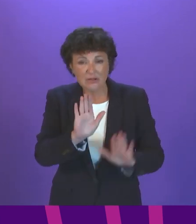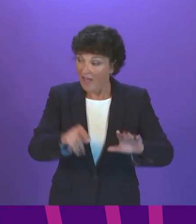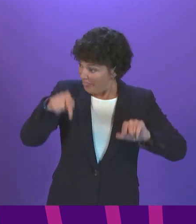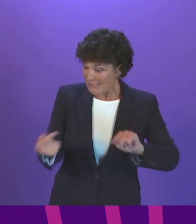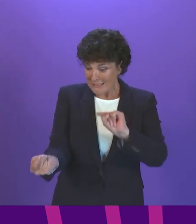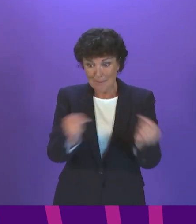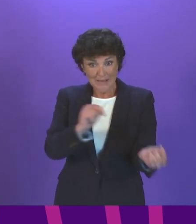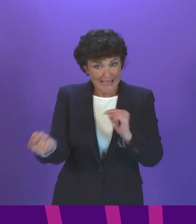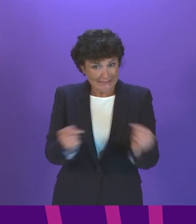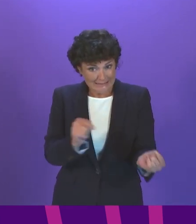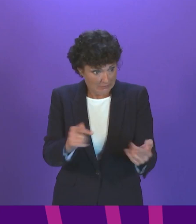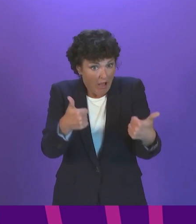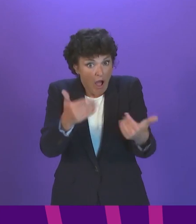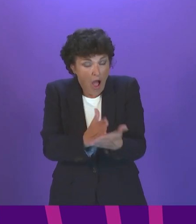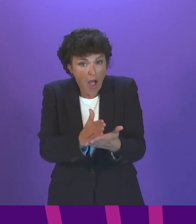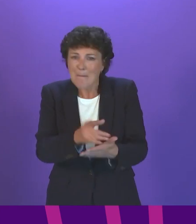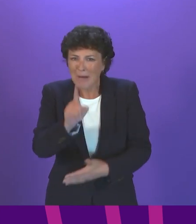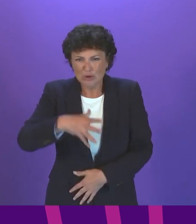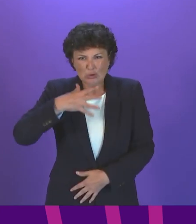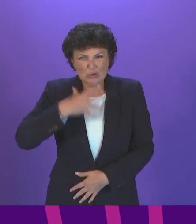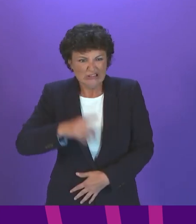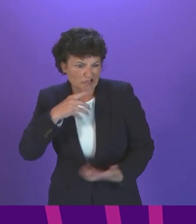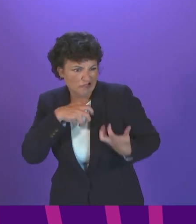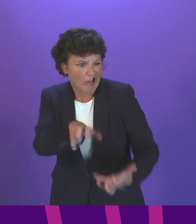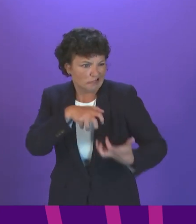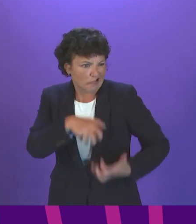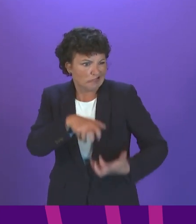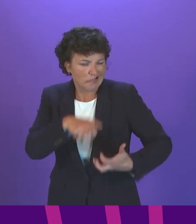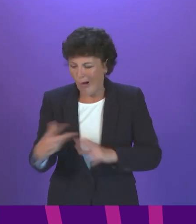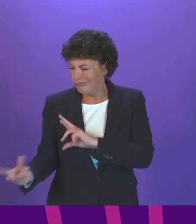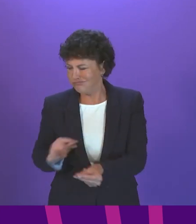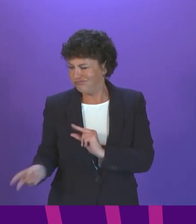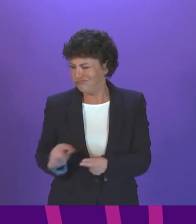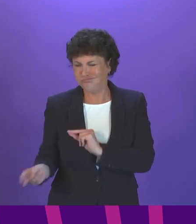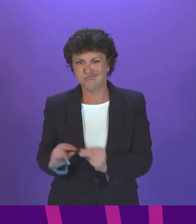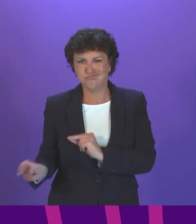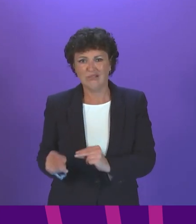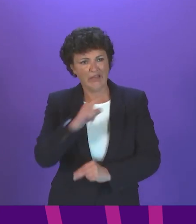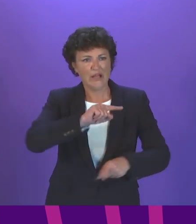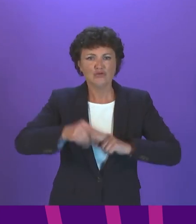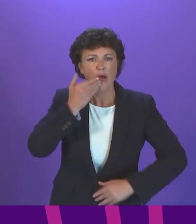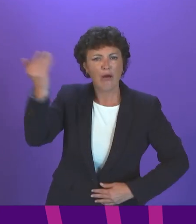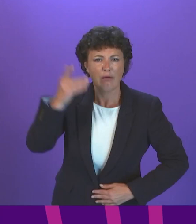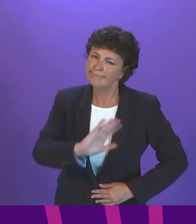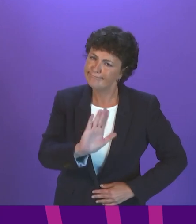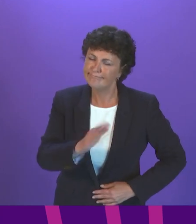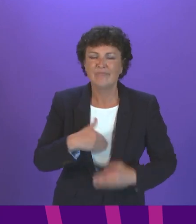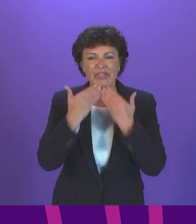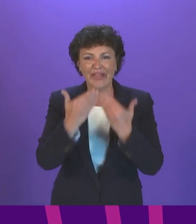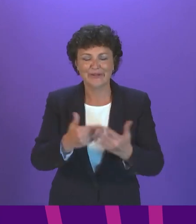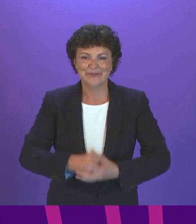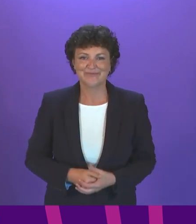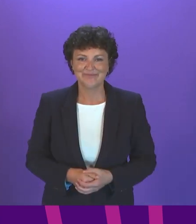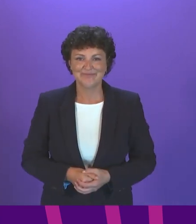it need not be a chamber where others are constantly speaking when members are doing their best to represent their constituents. Thank you.